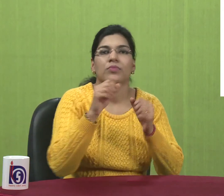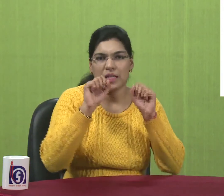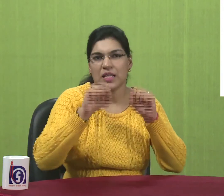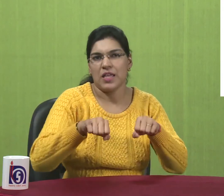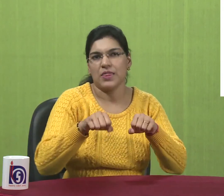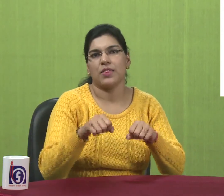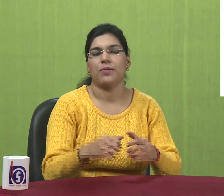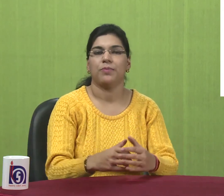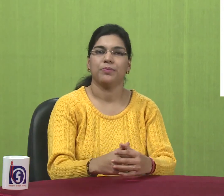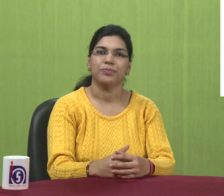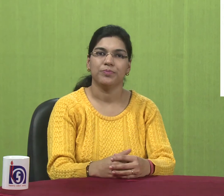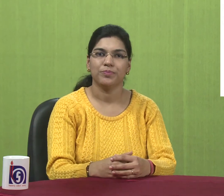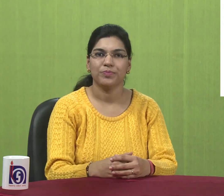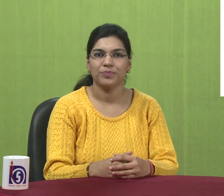Click. On. The. File. Folder. You. Want. To. Rename.